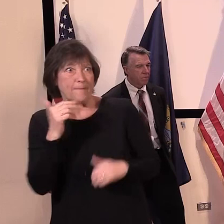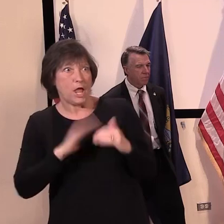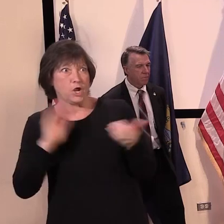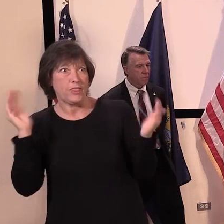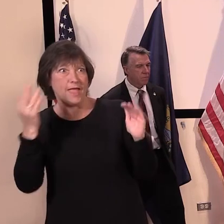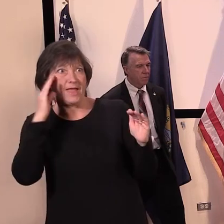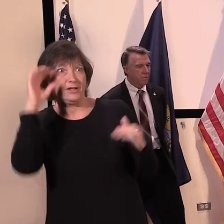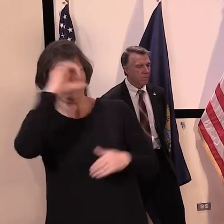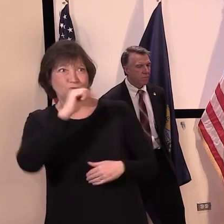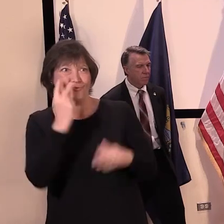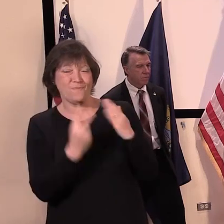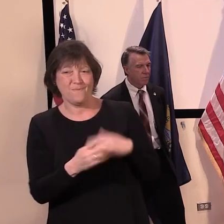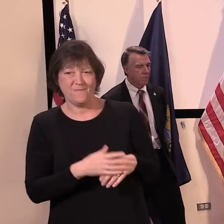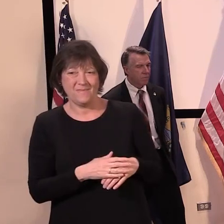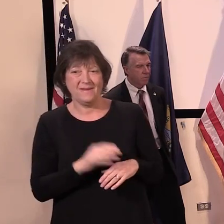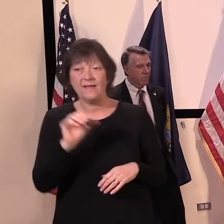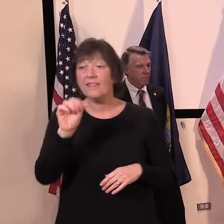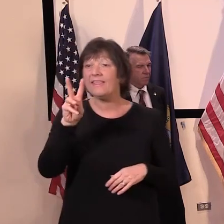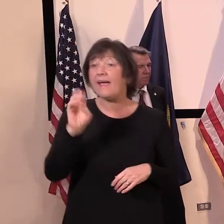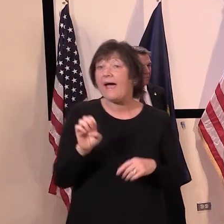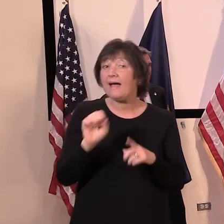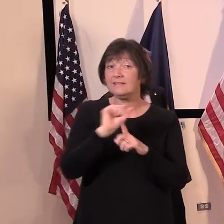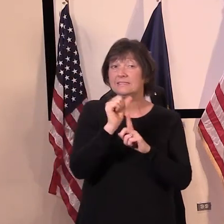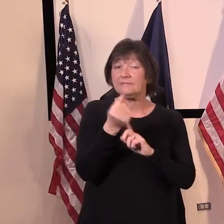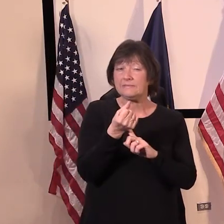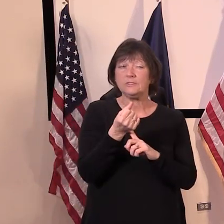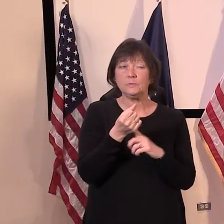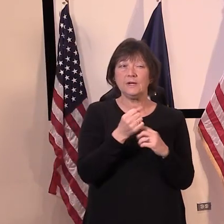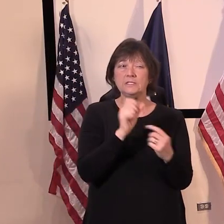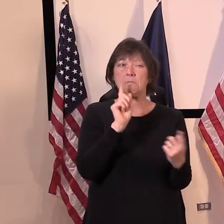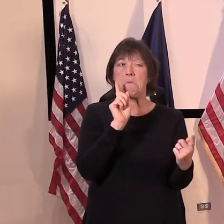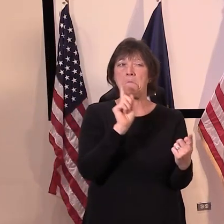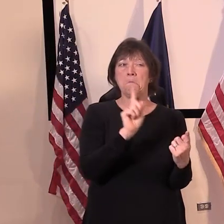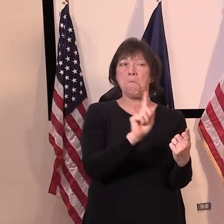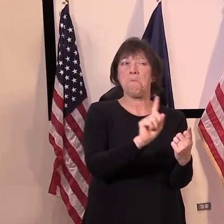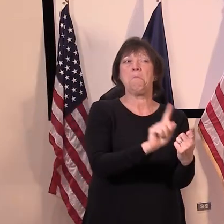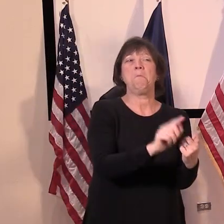then the active cases again, uh, start to drop off pretty quickly thereafter.